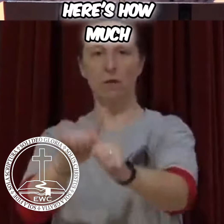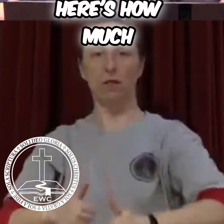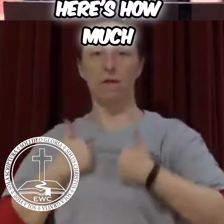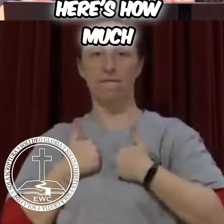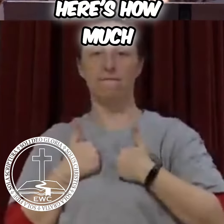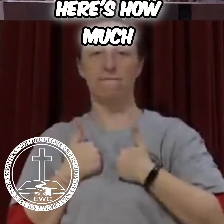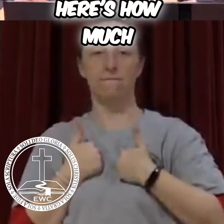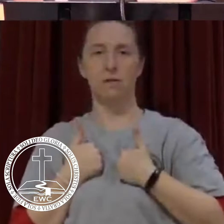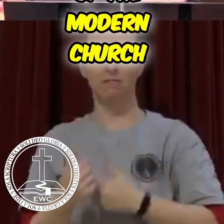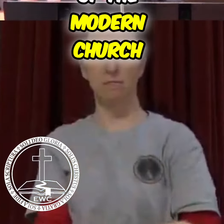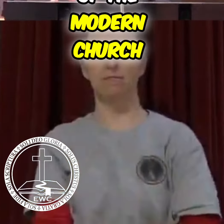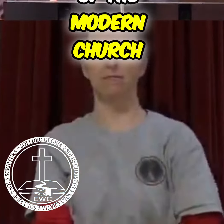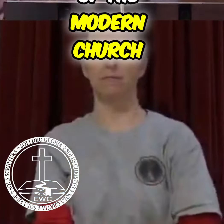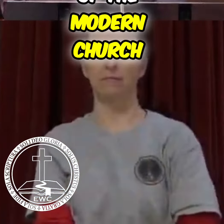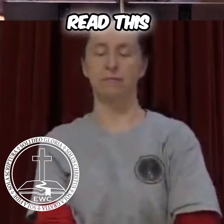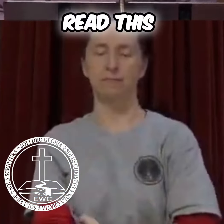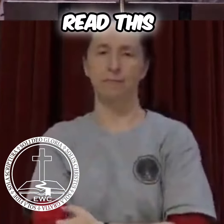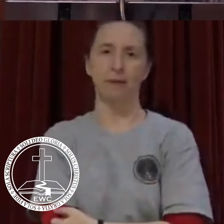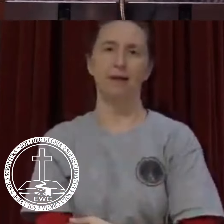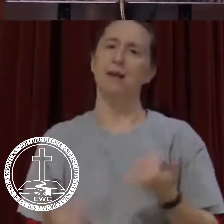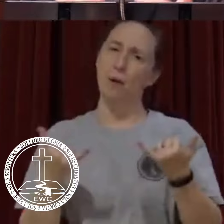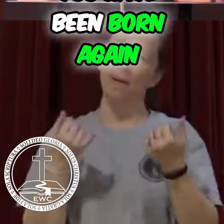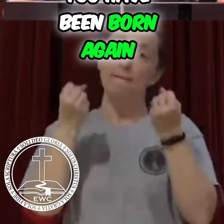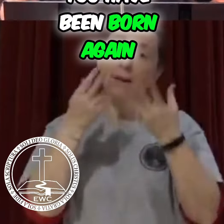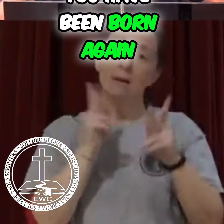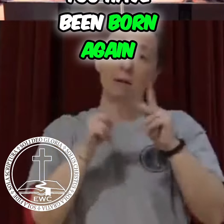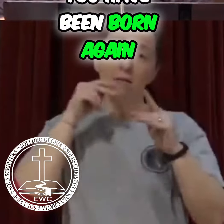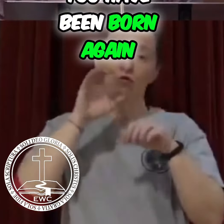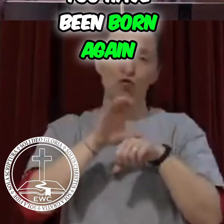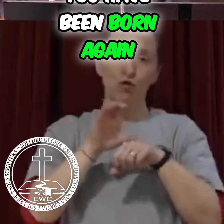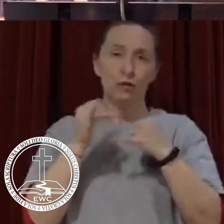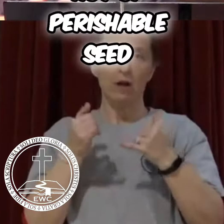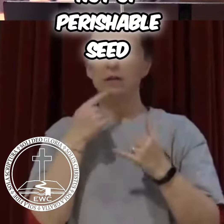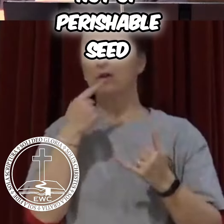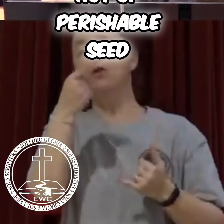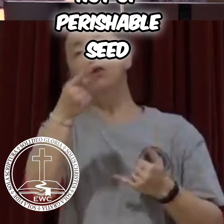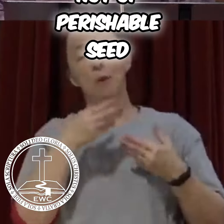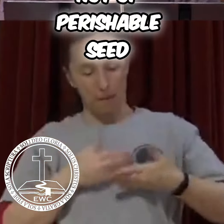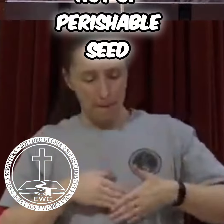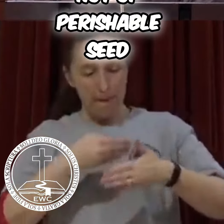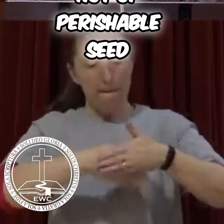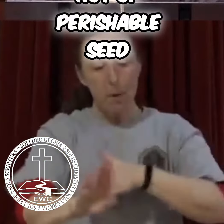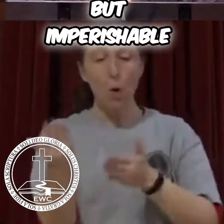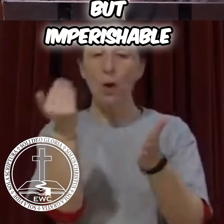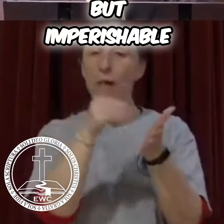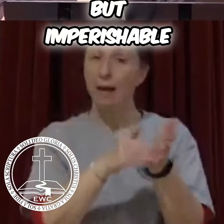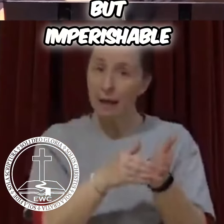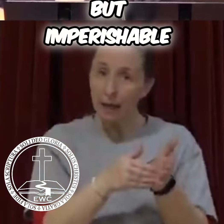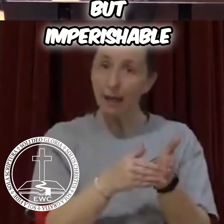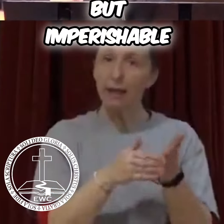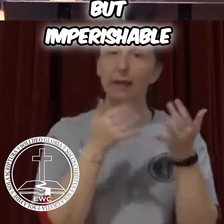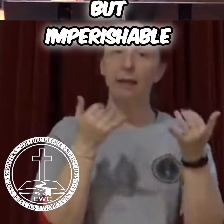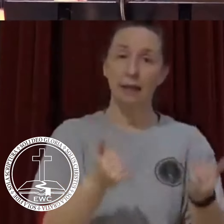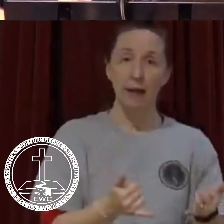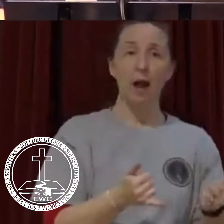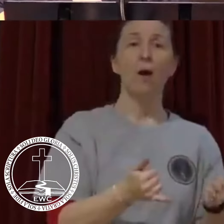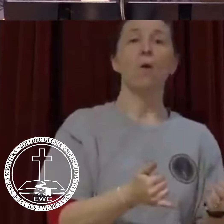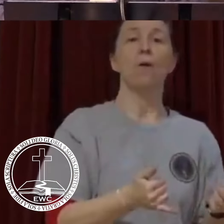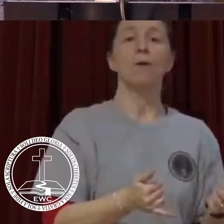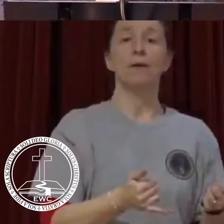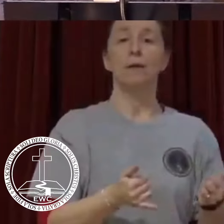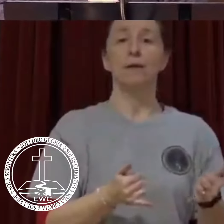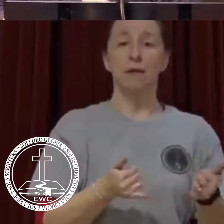Here's how much of the modern church read this you have been born again not of perishable seed but imperishable